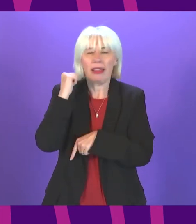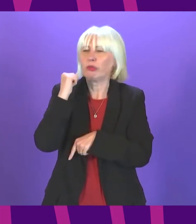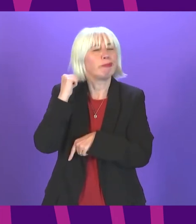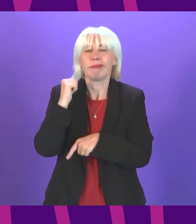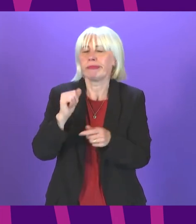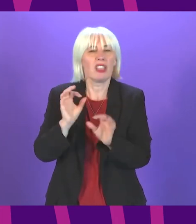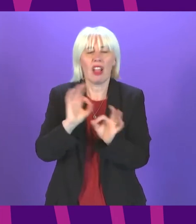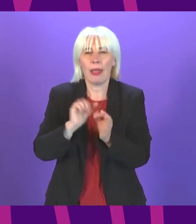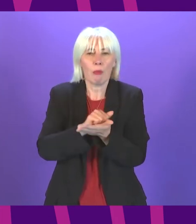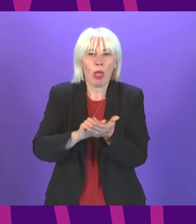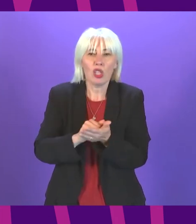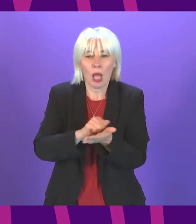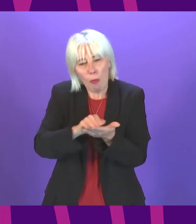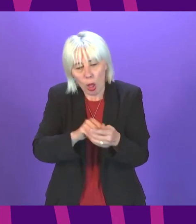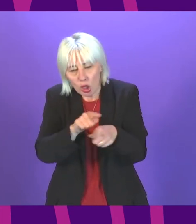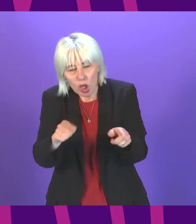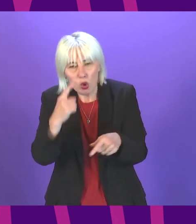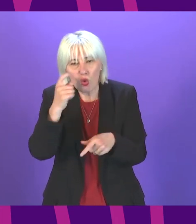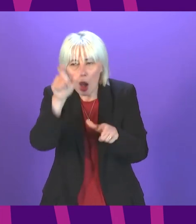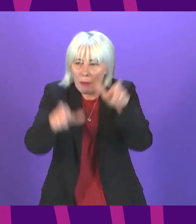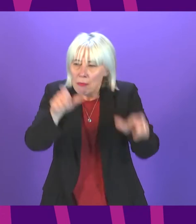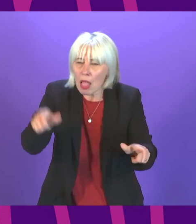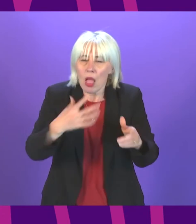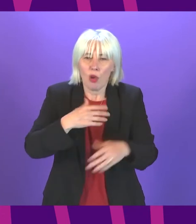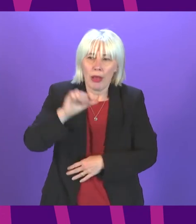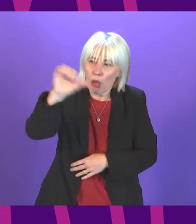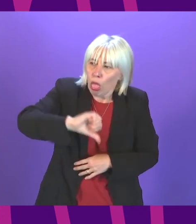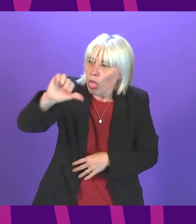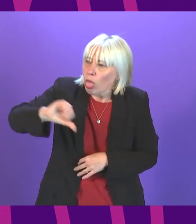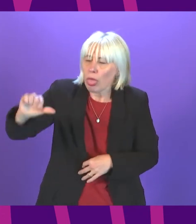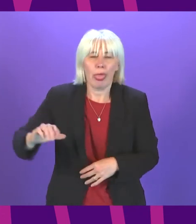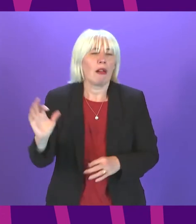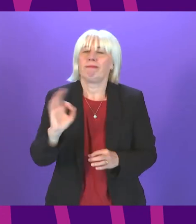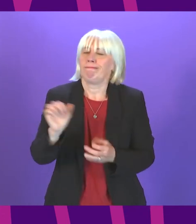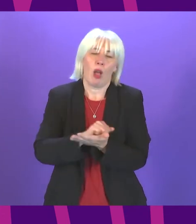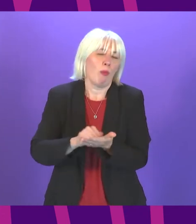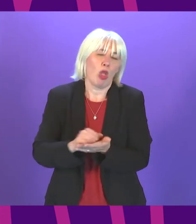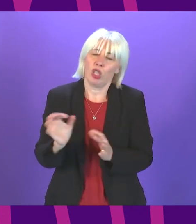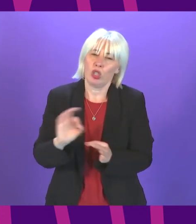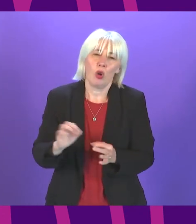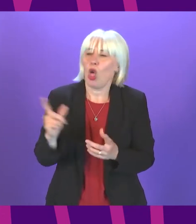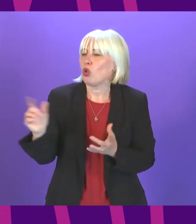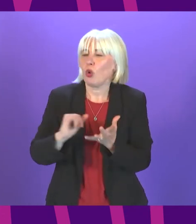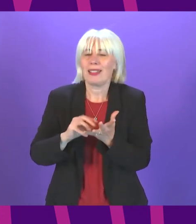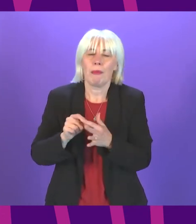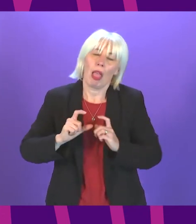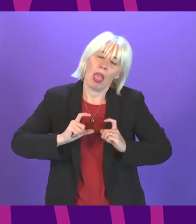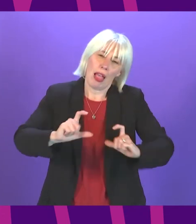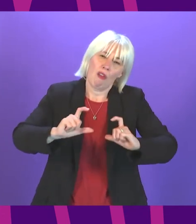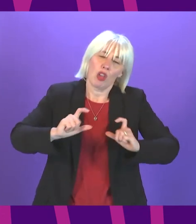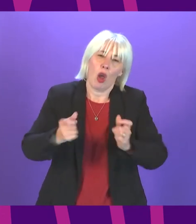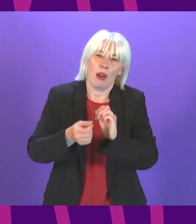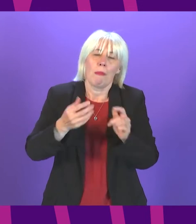apology to the young people who've already been let down and so they plough on making the same mistakes over